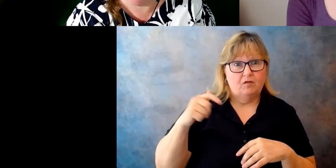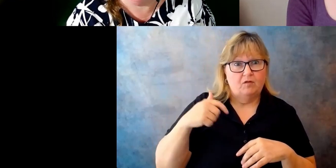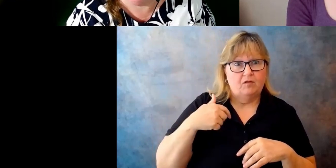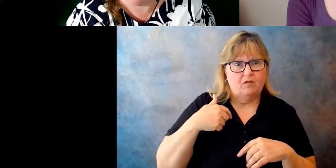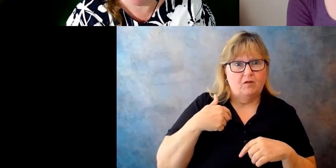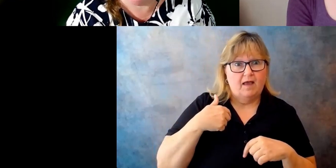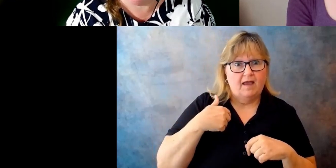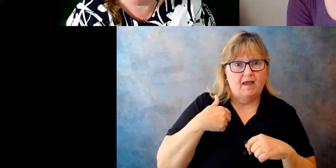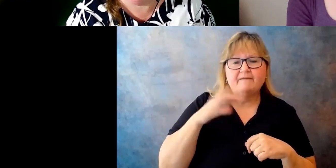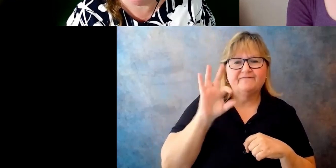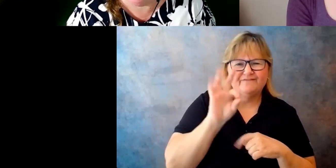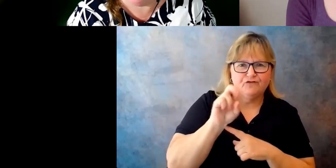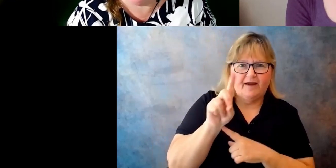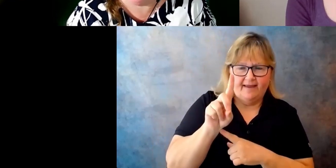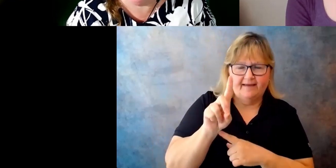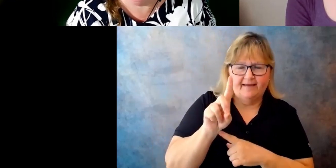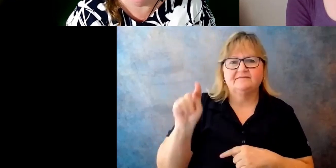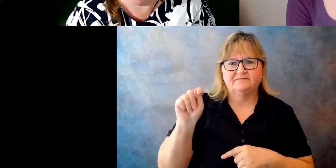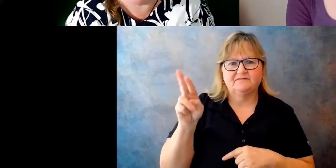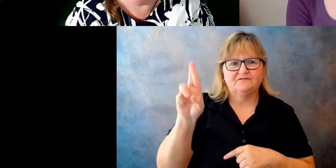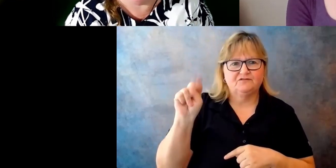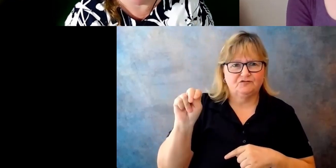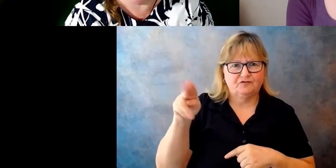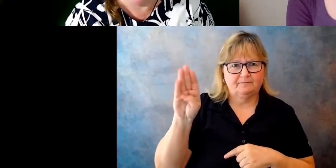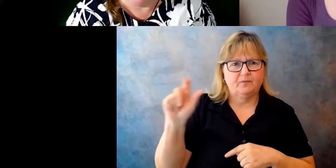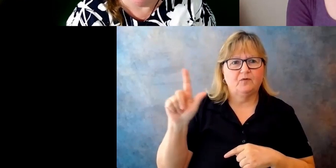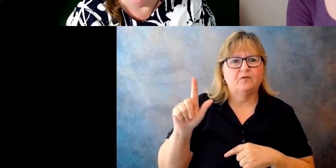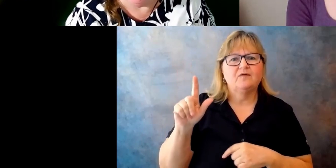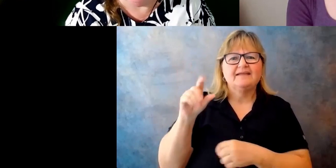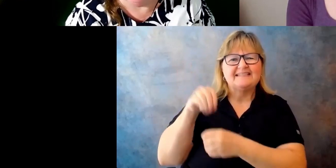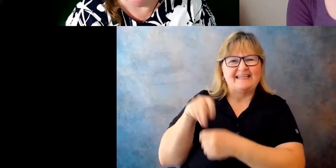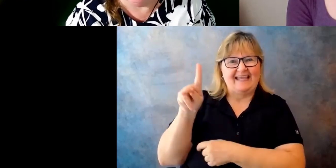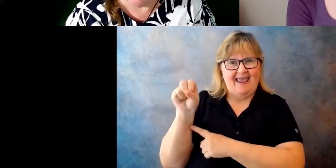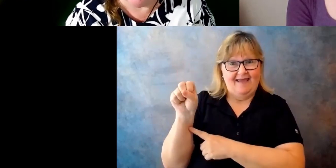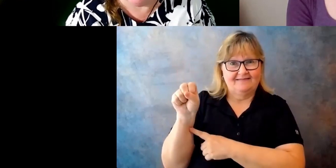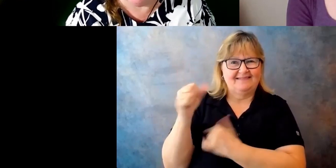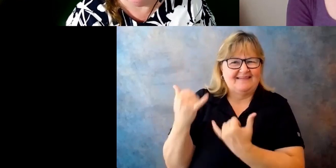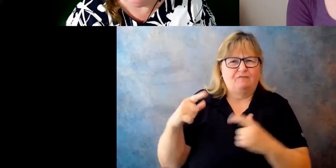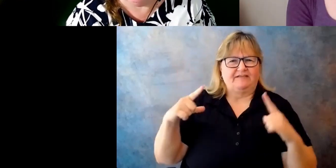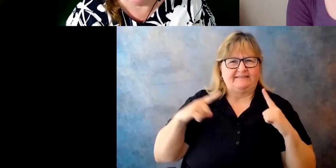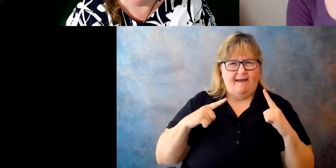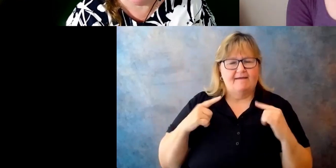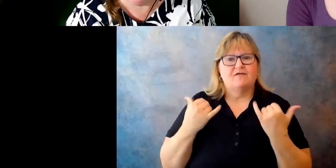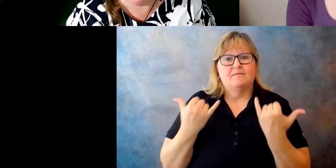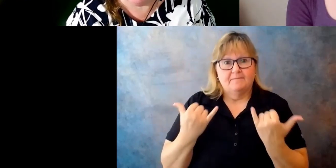from the Beach Center in Kansas, who's now retired, but has done a lot on special education.